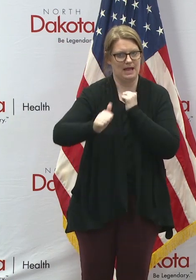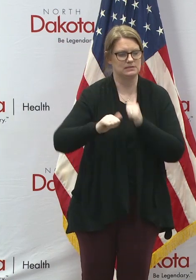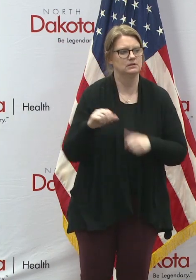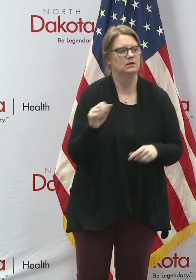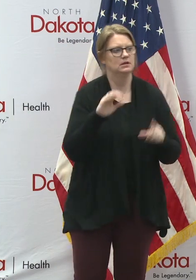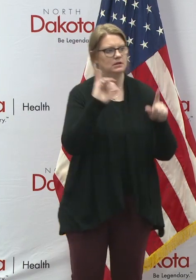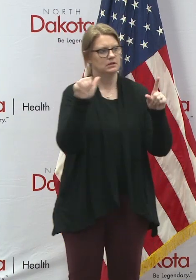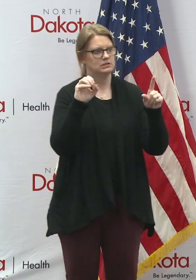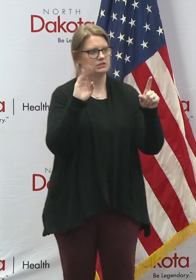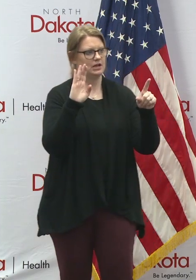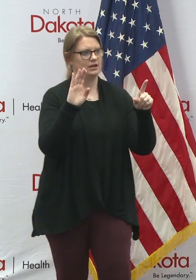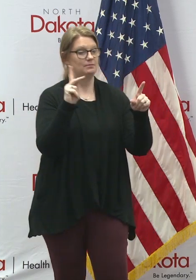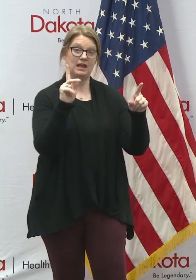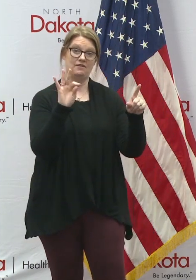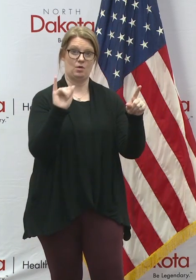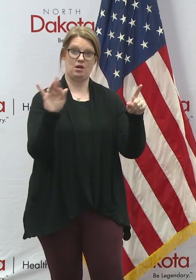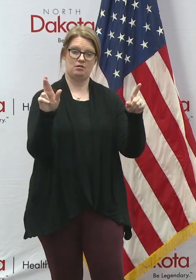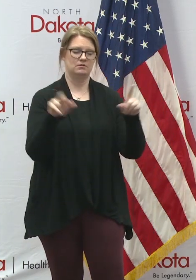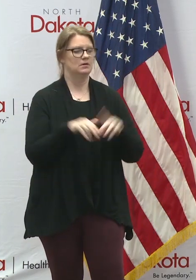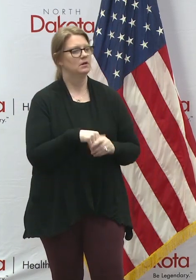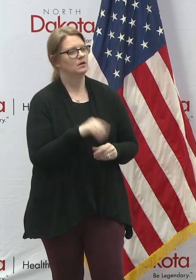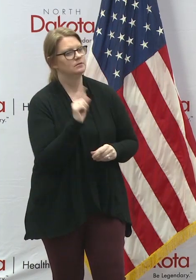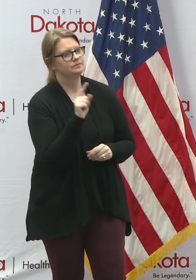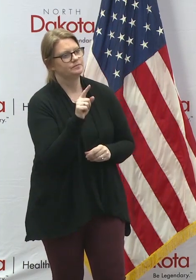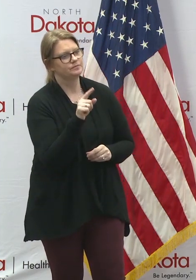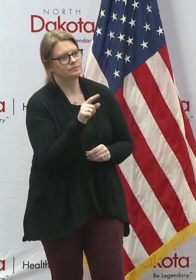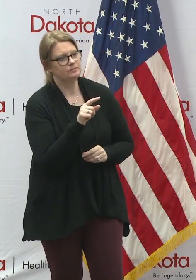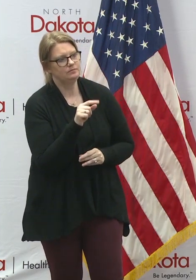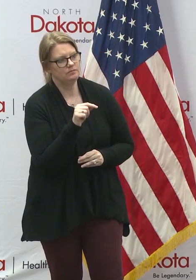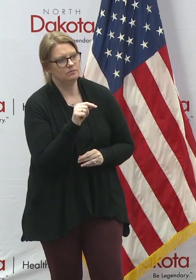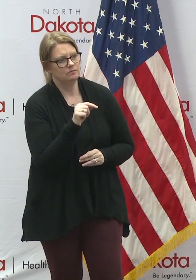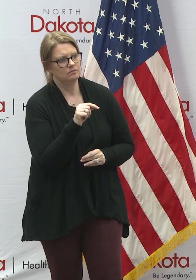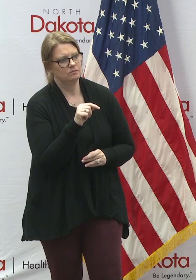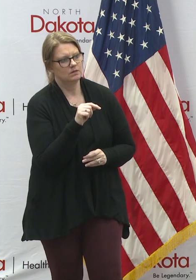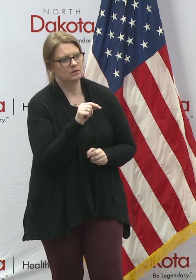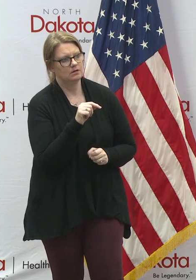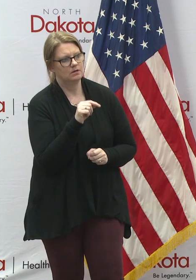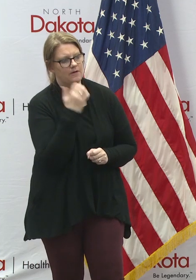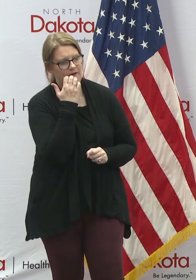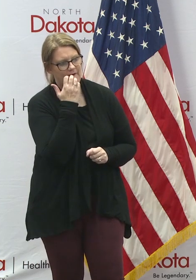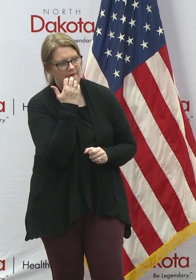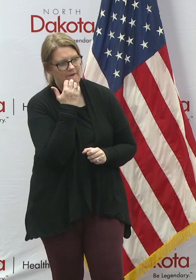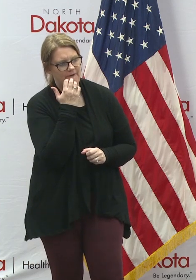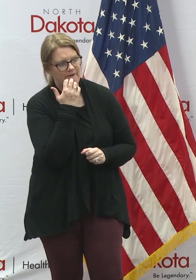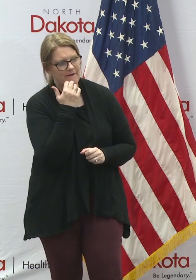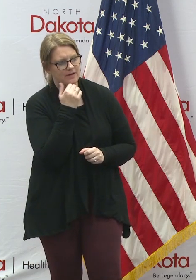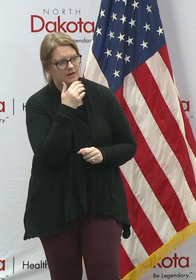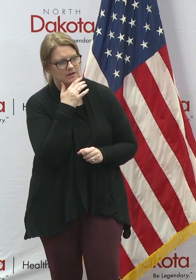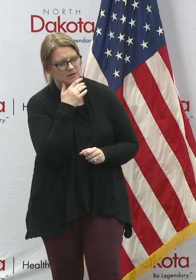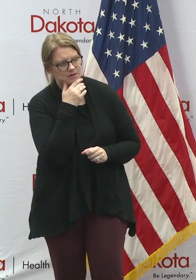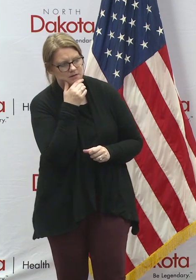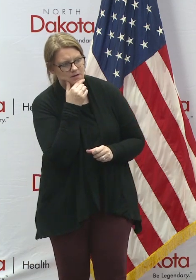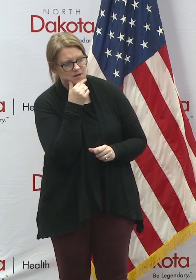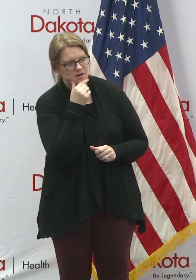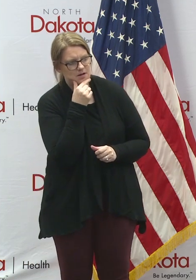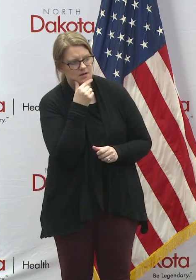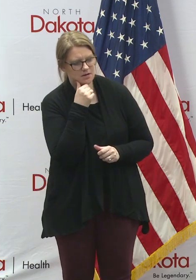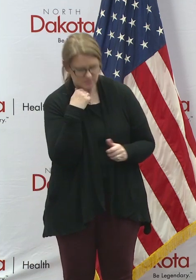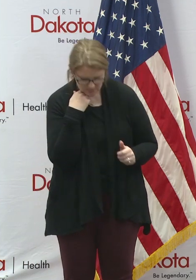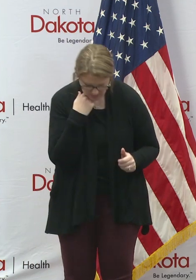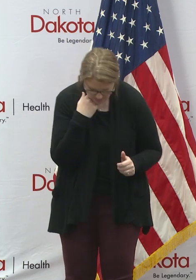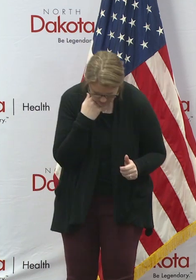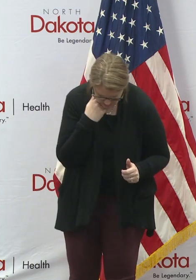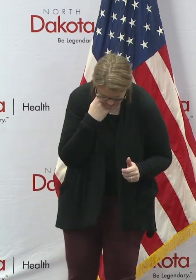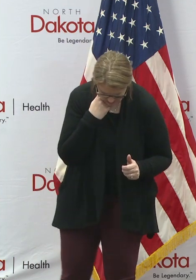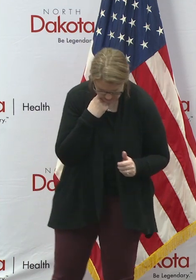Jacob from KFYR. Governor, with in regard to the new child or the daycare policies, obviously, there's going